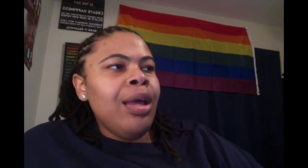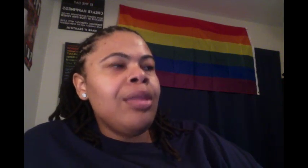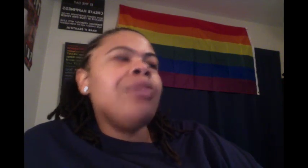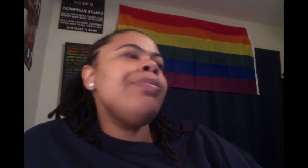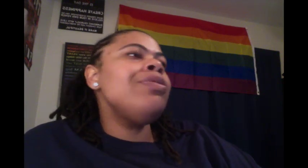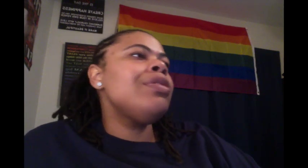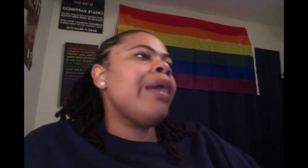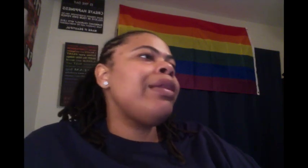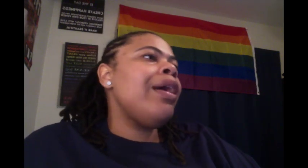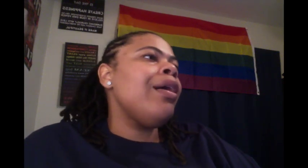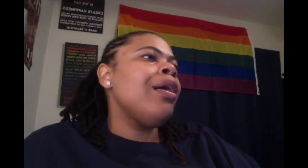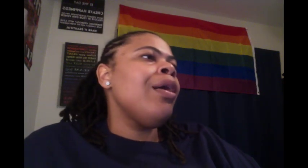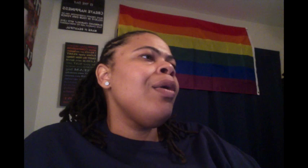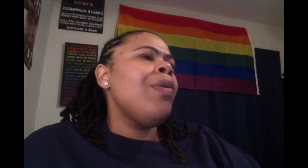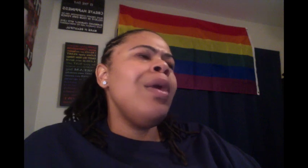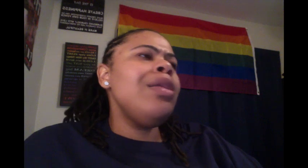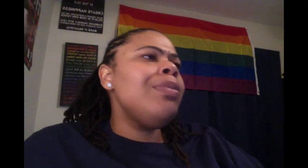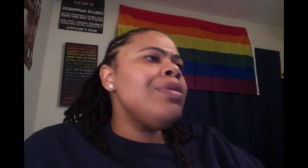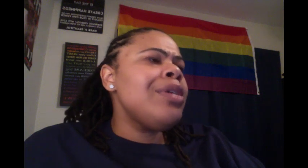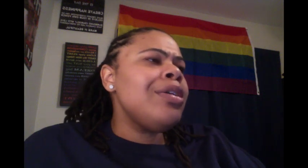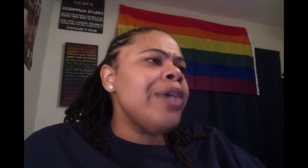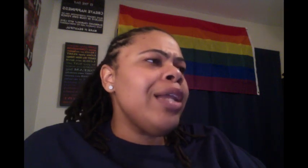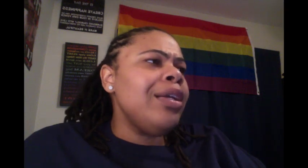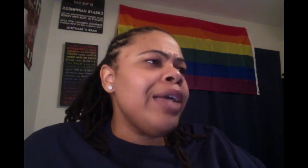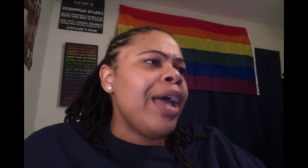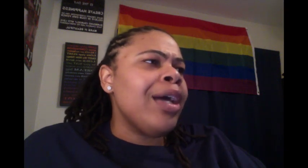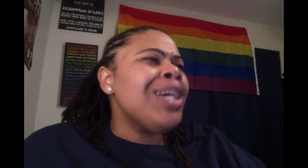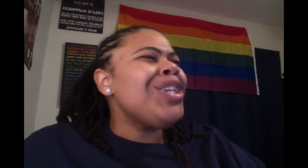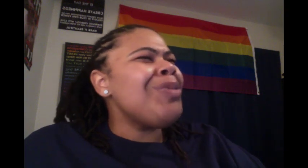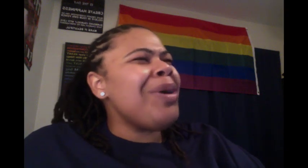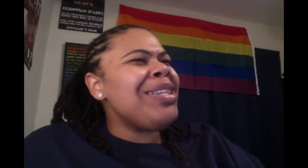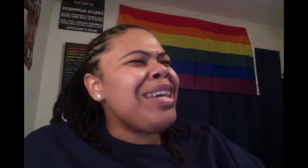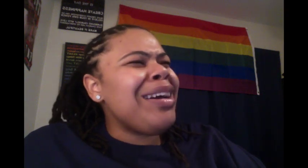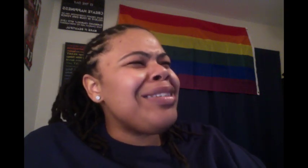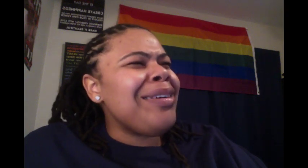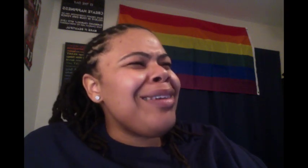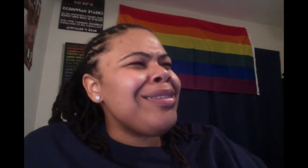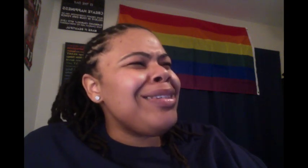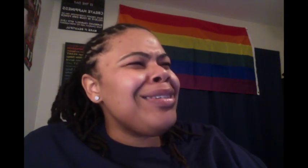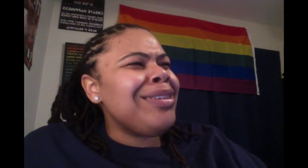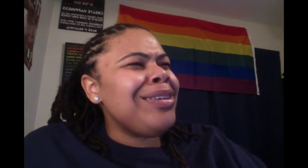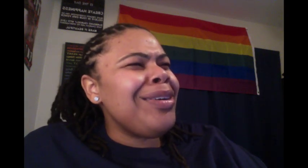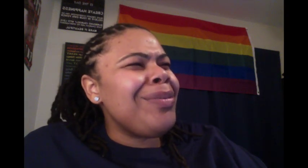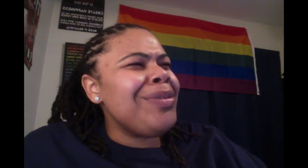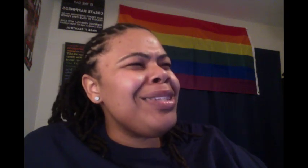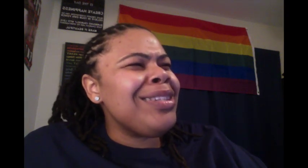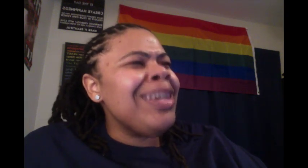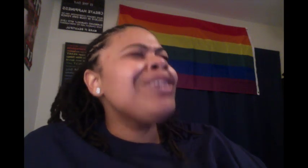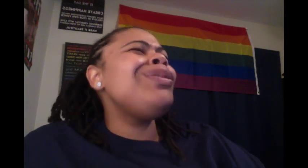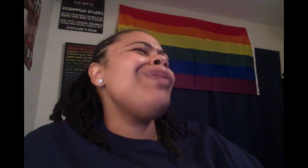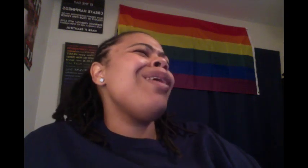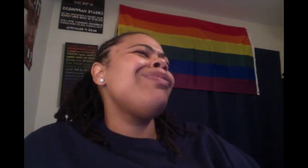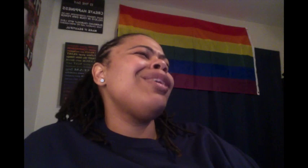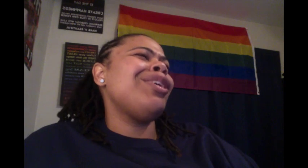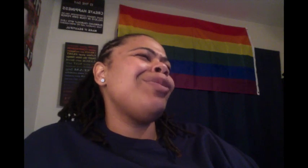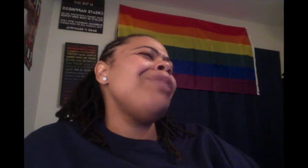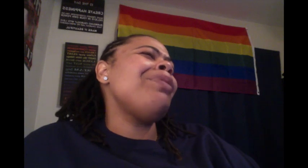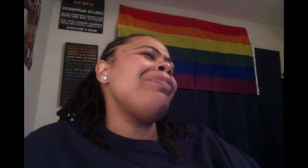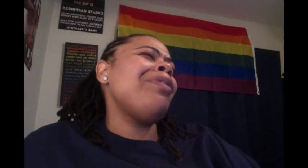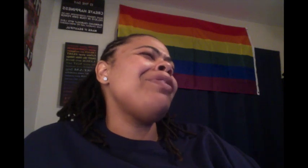Those bruises right there. What other bruises are you trying to look at? You want her to take her shirt off so she can show you your bruises? You are a fucking creep and a pervert,